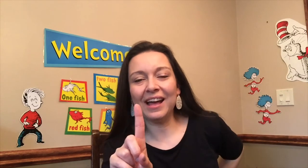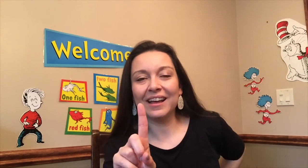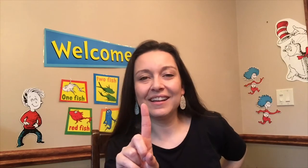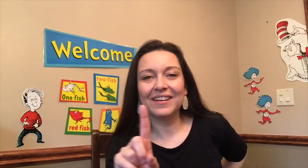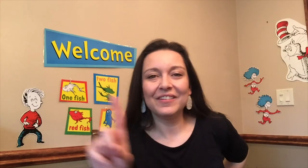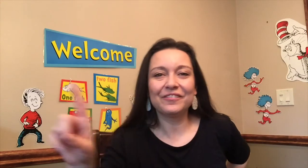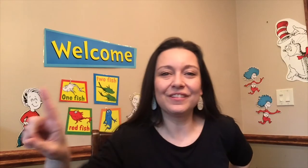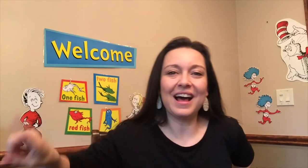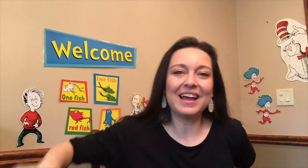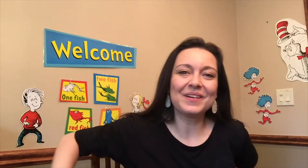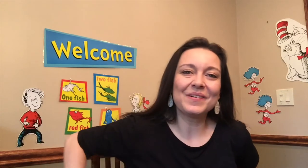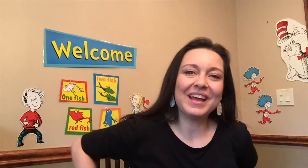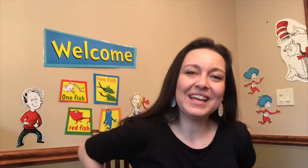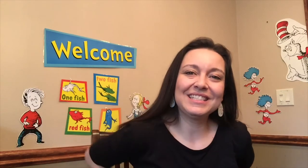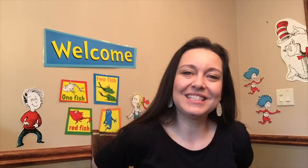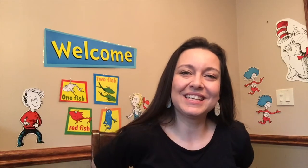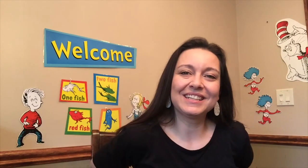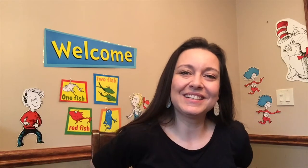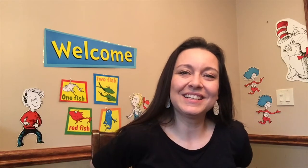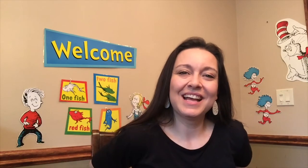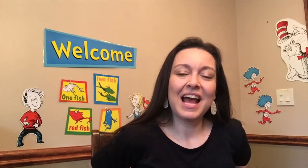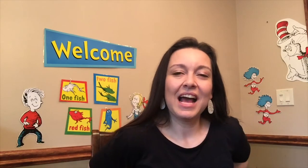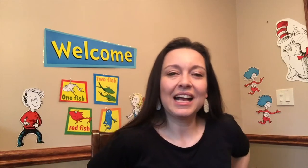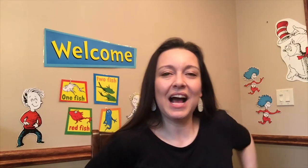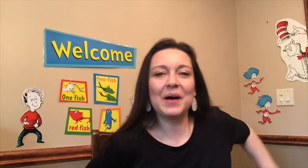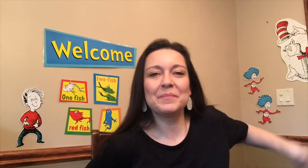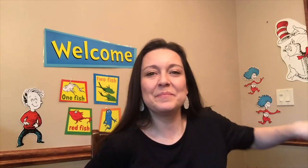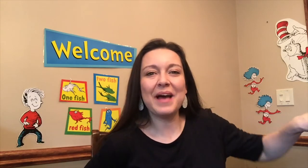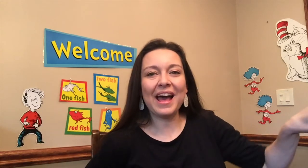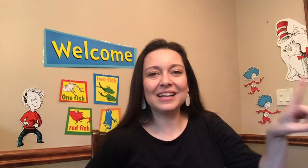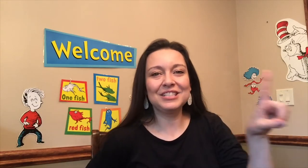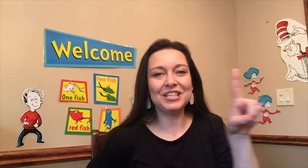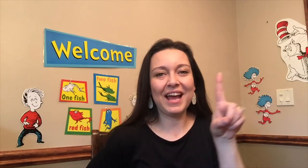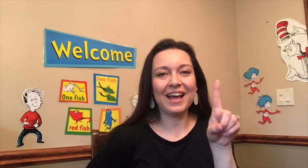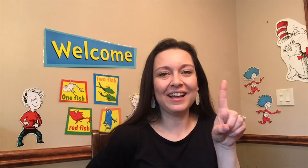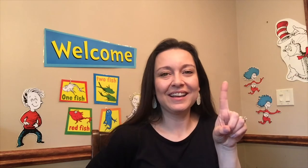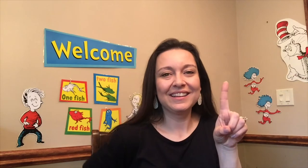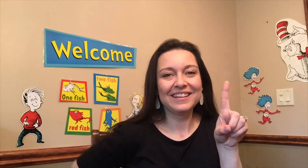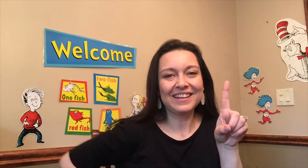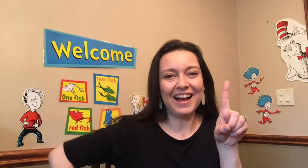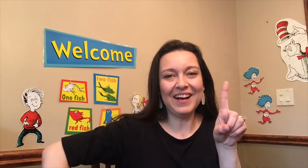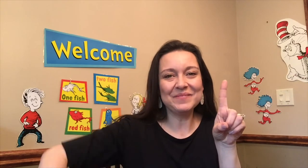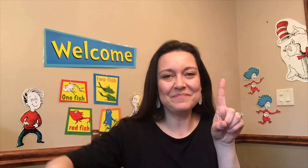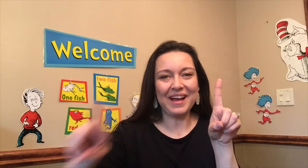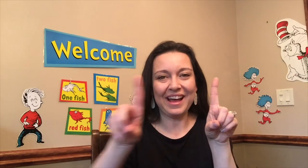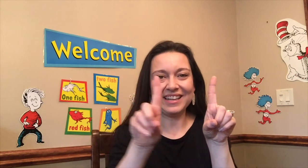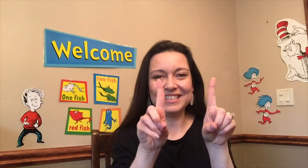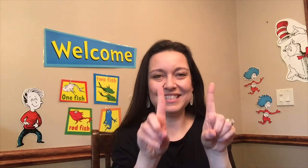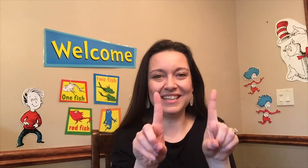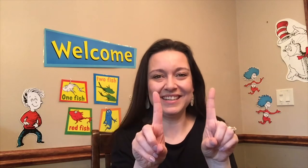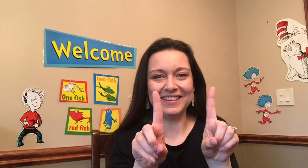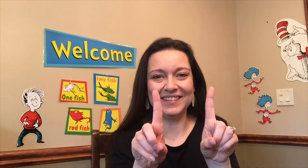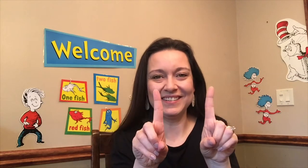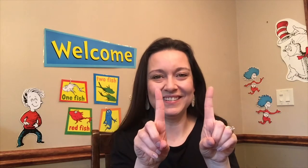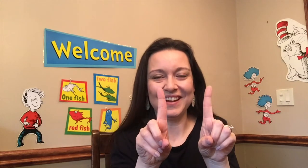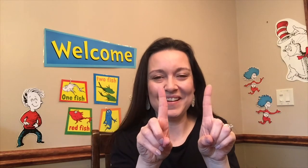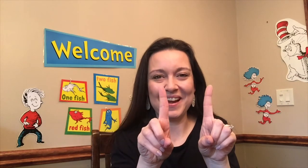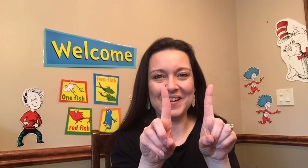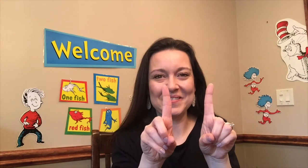fly away jill come back jack come back jill all right are you